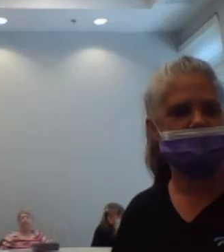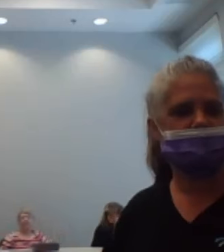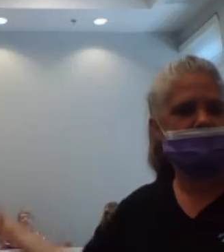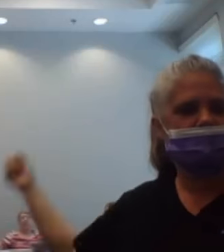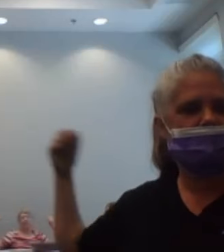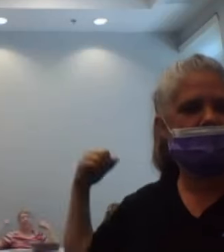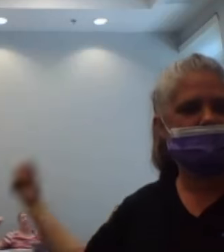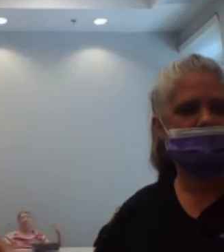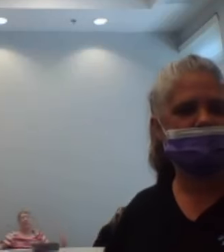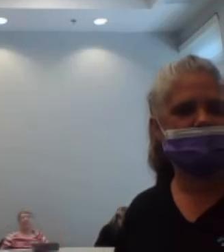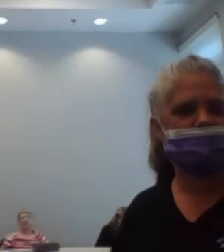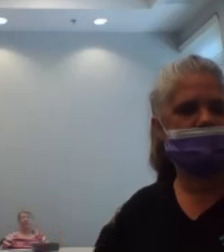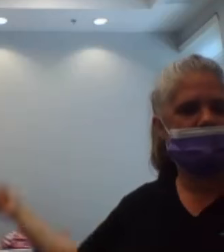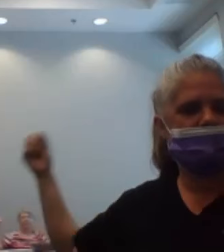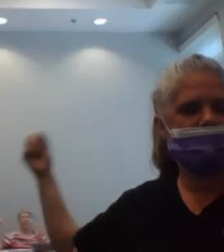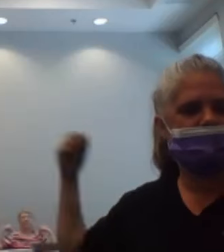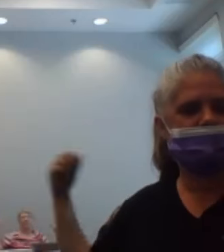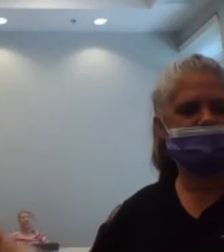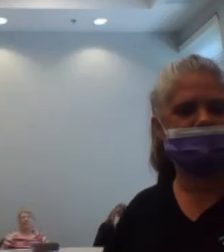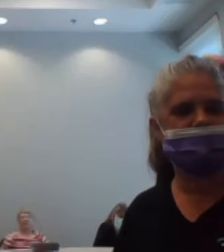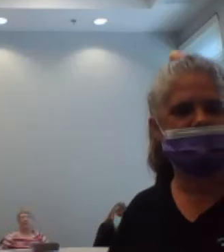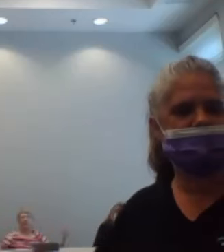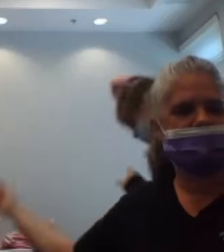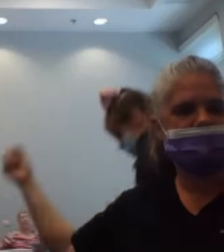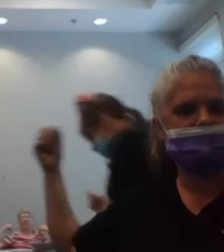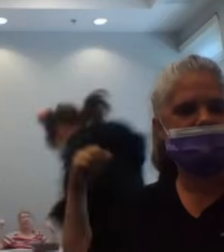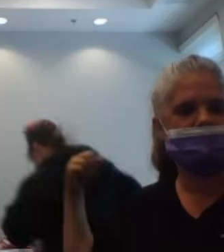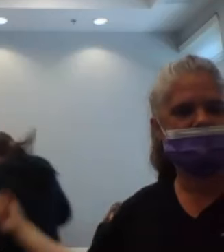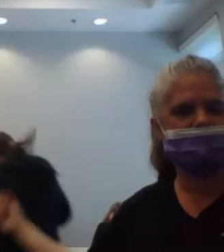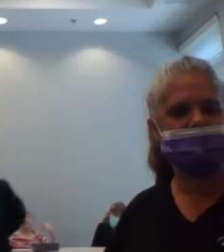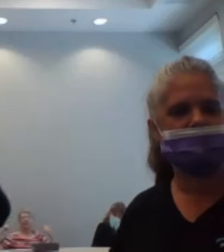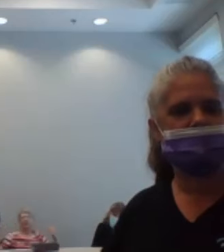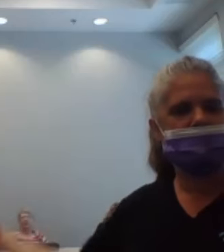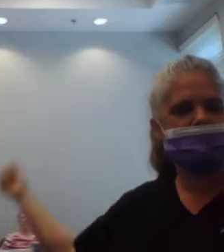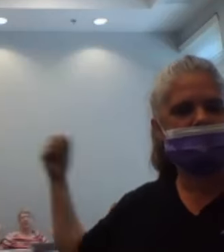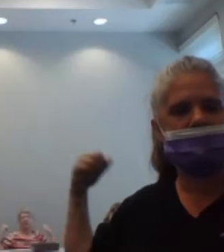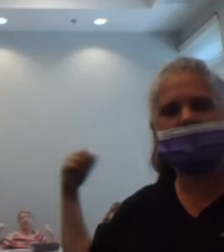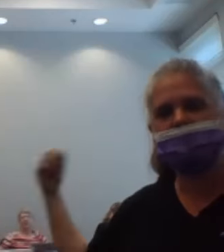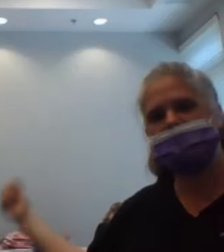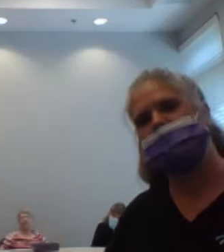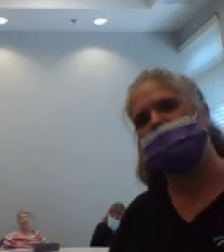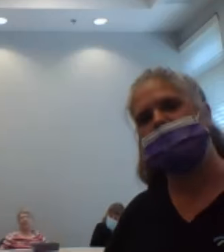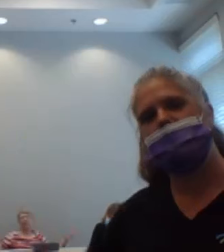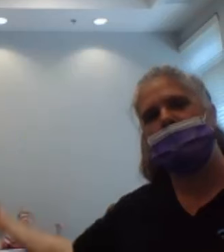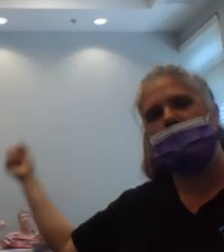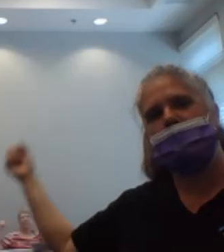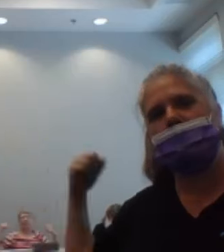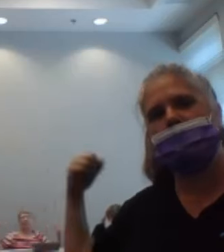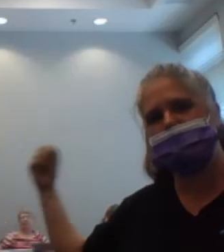14, 15, 16, 17, 18,